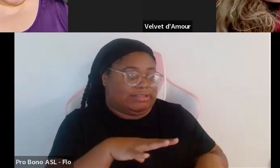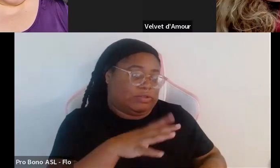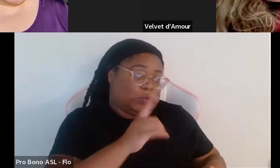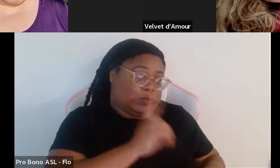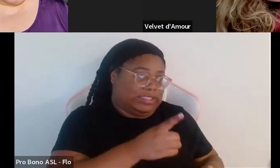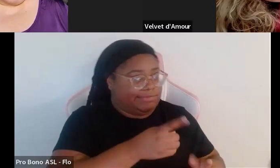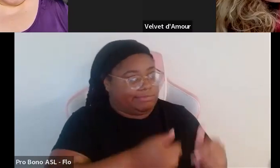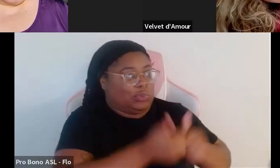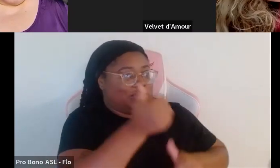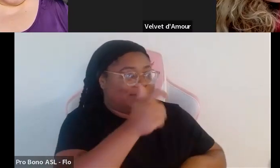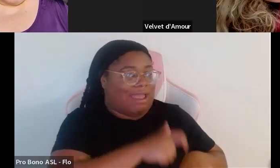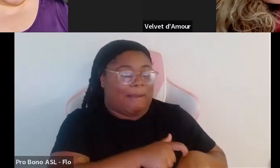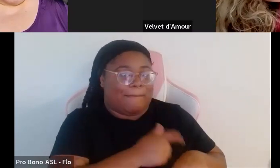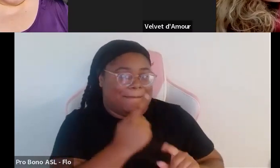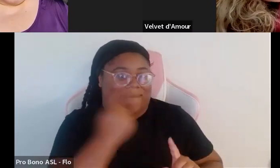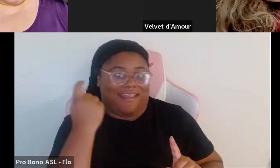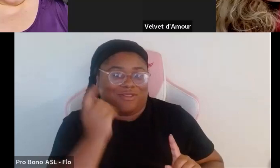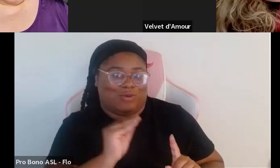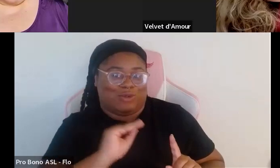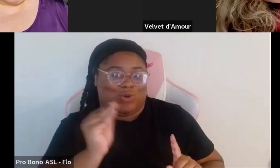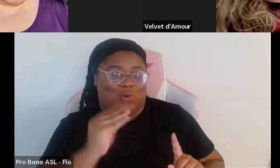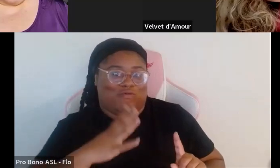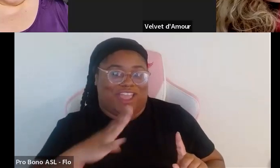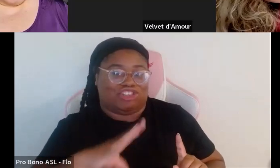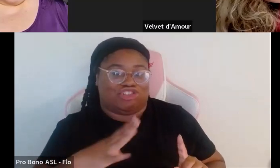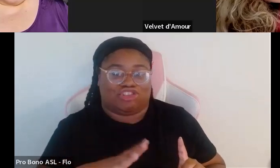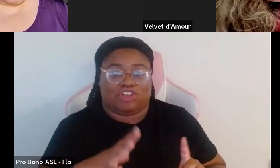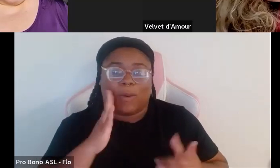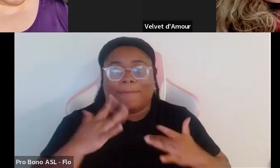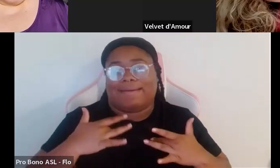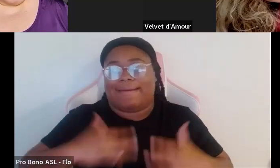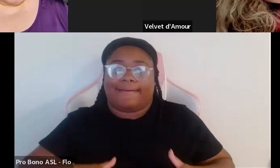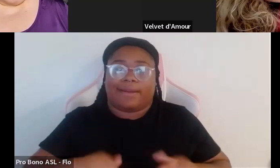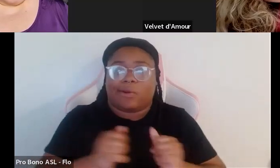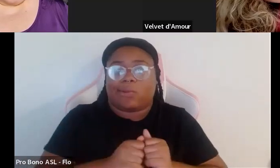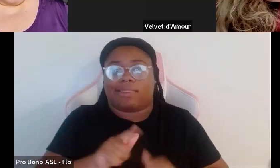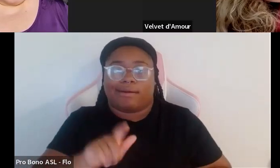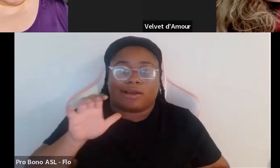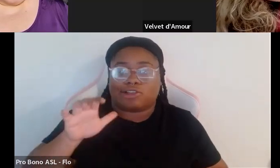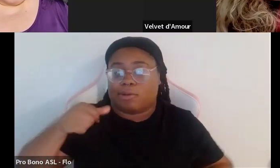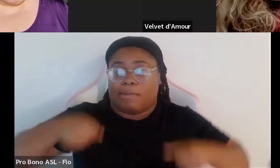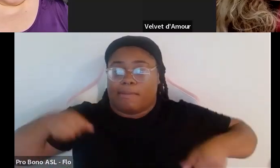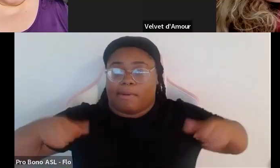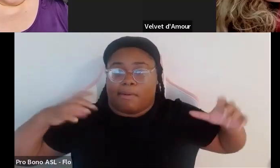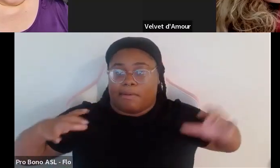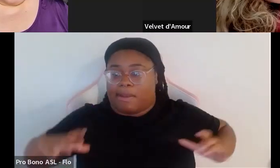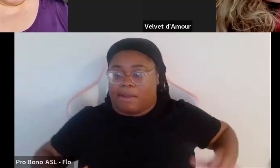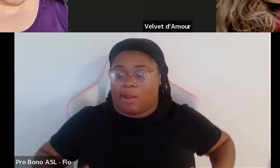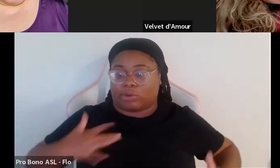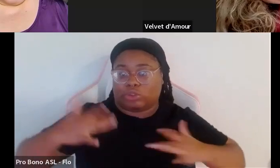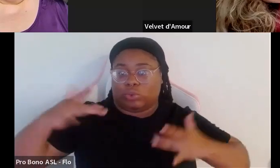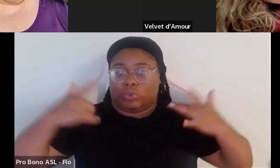ten because there really is no fashion it'll be like naked with a hundred like bags on top of them or jewelry